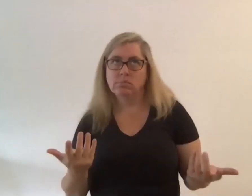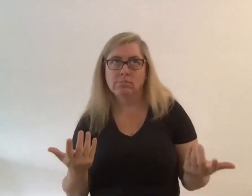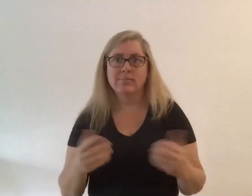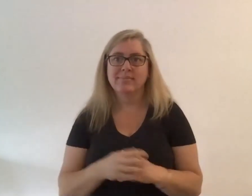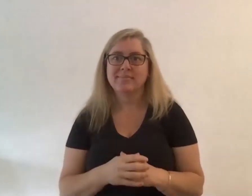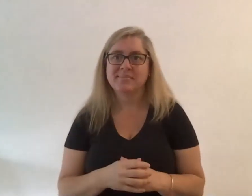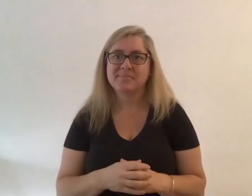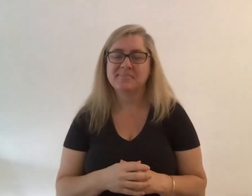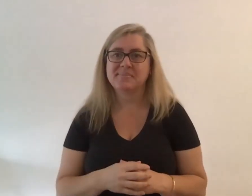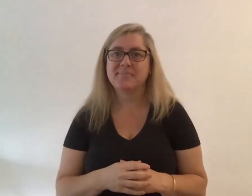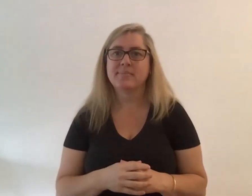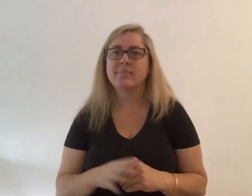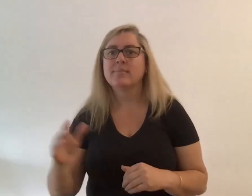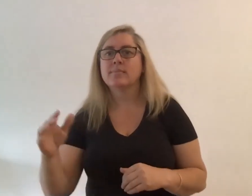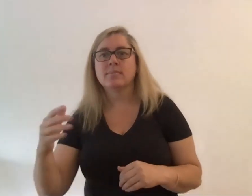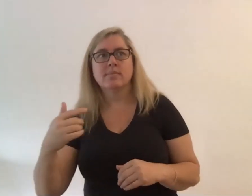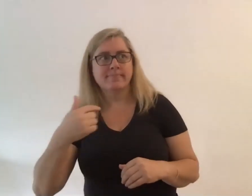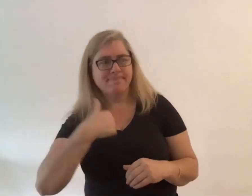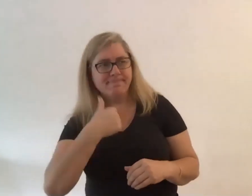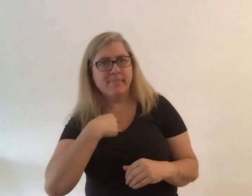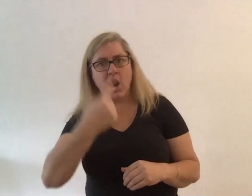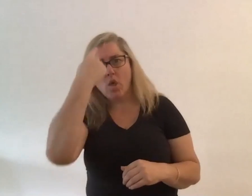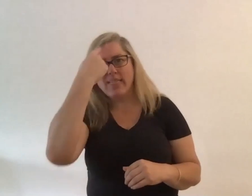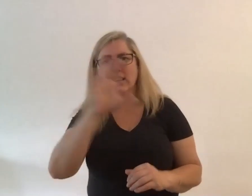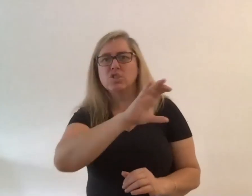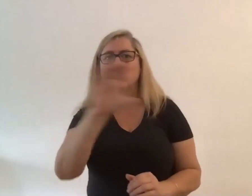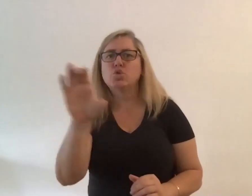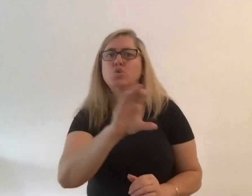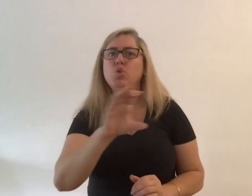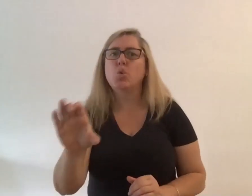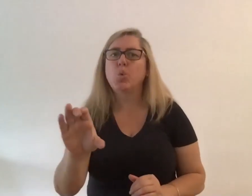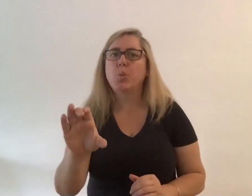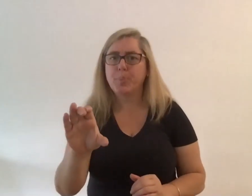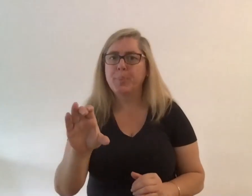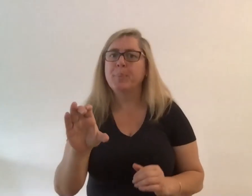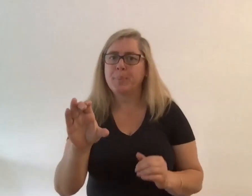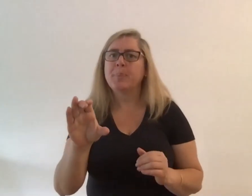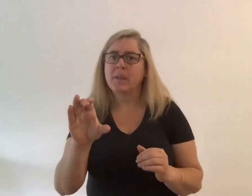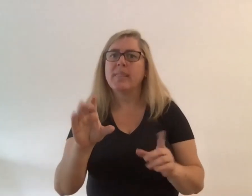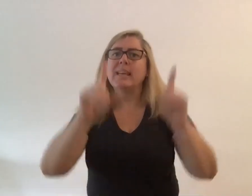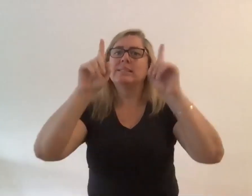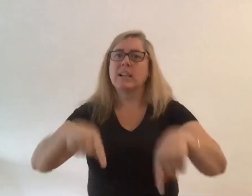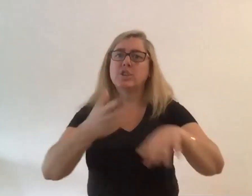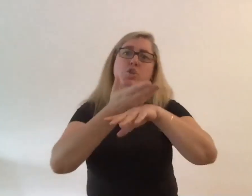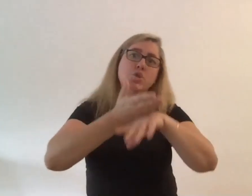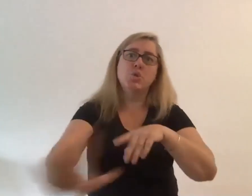i think that zoom has opened up a new possibility i think um